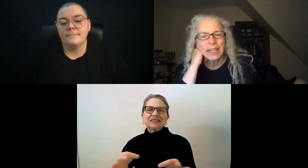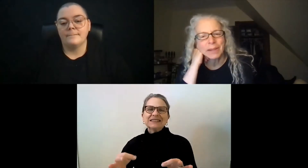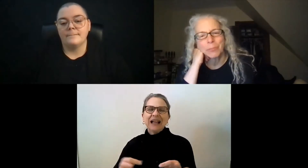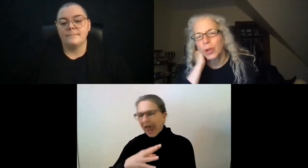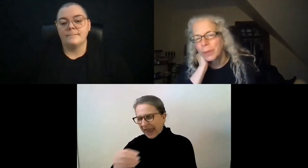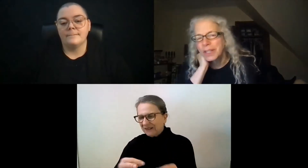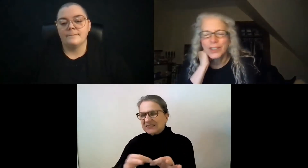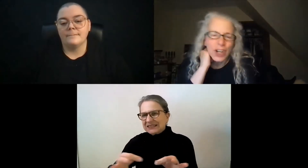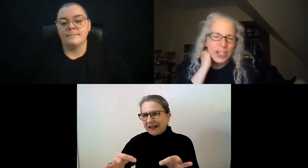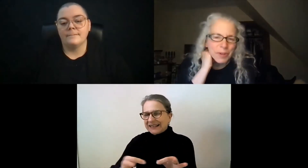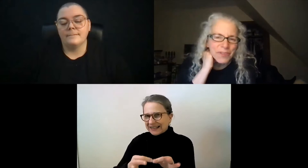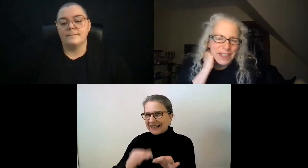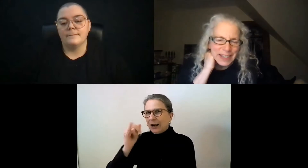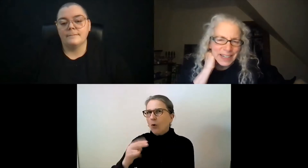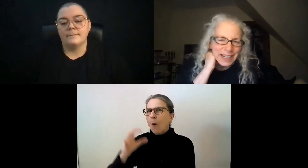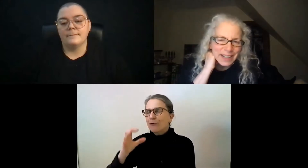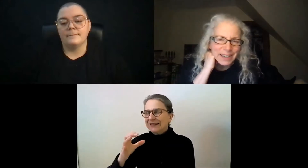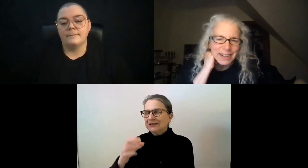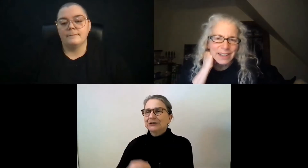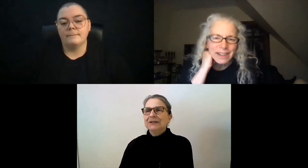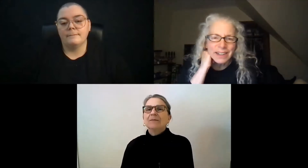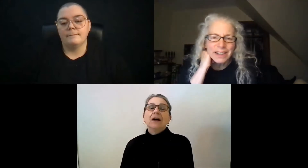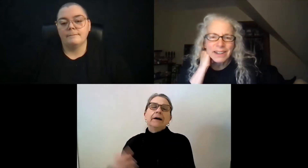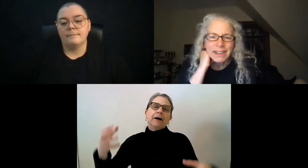Development, Employment Adjustment Facility.